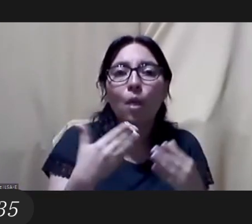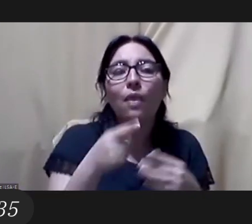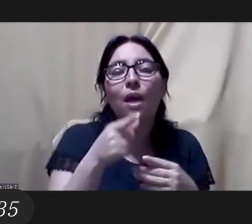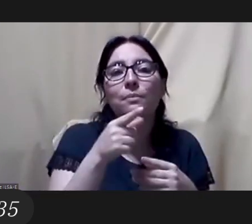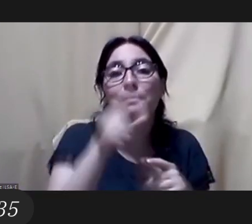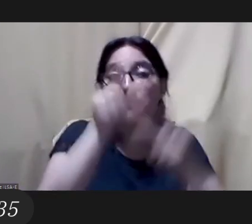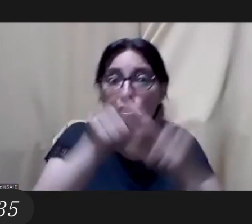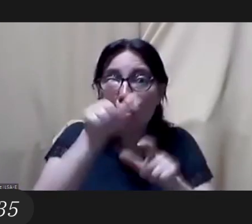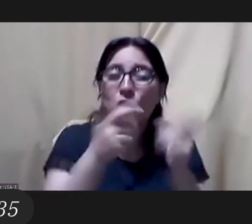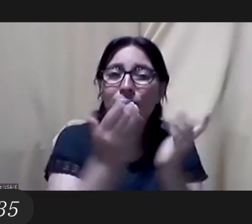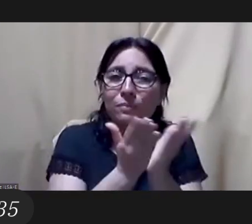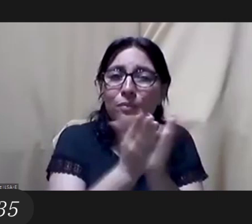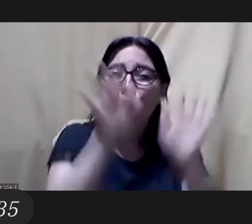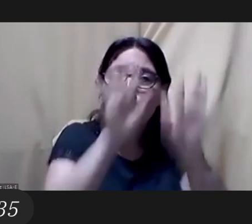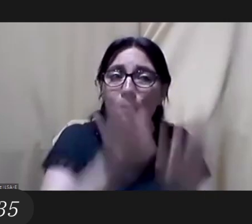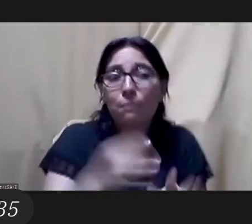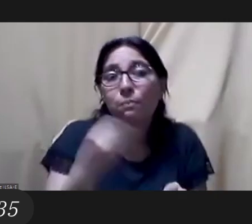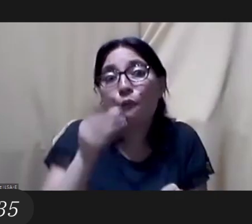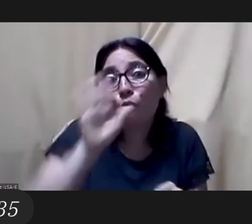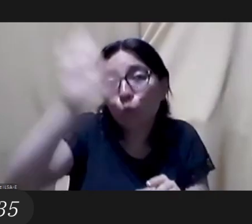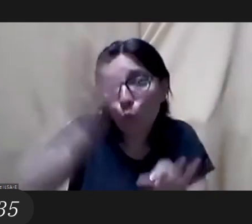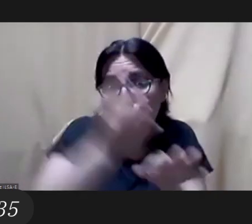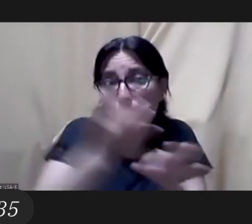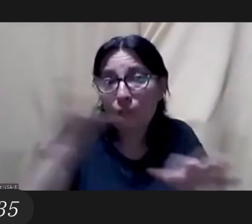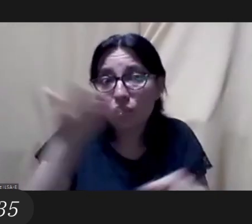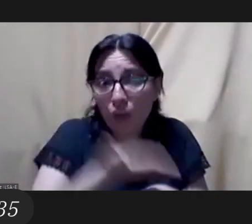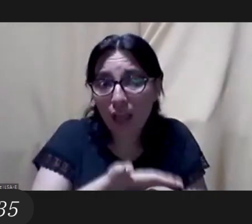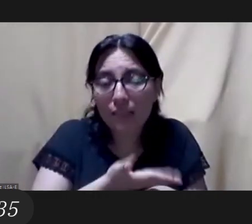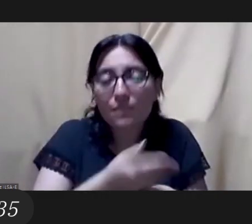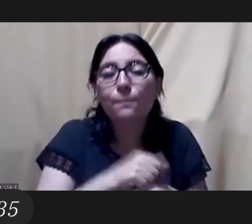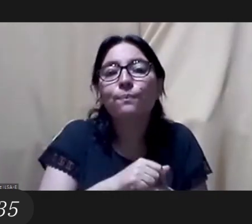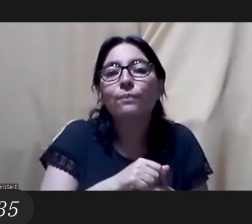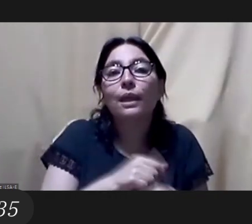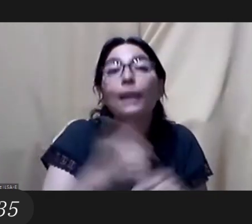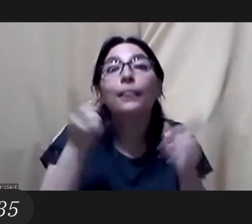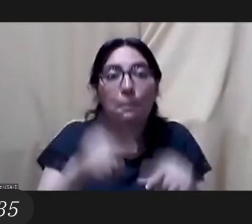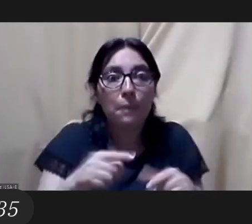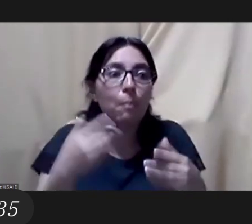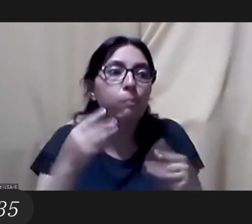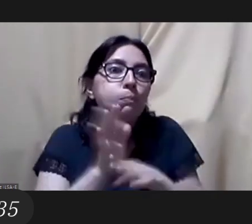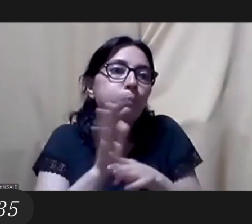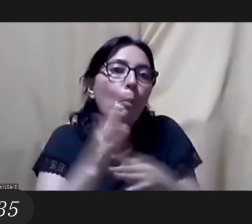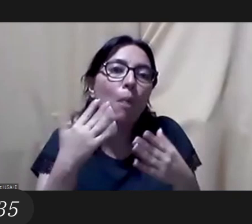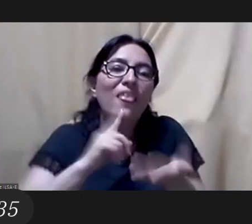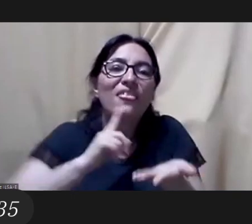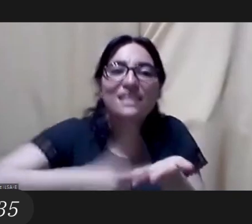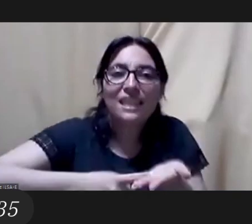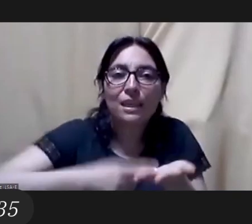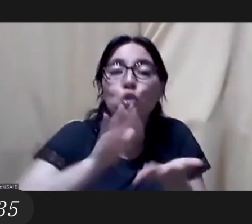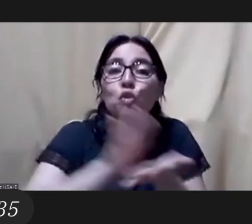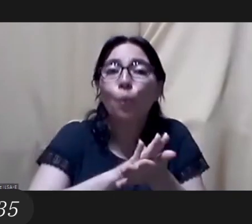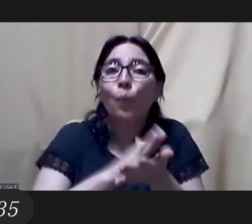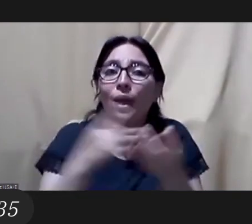universities people being trained with a gender perspective since many of them will have